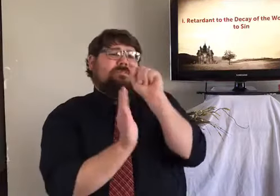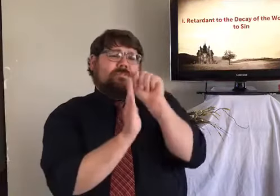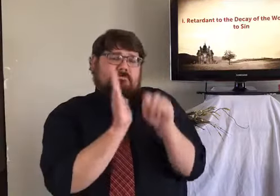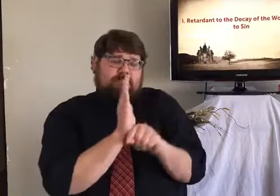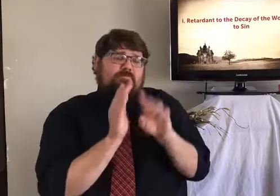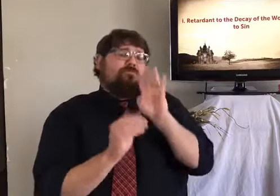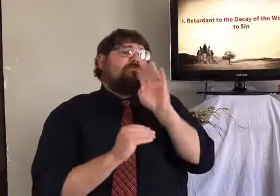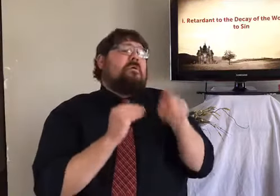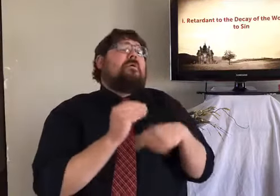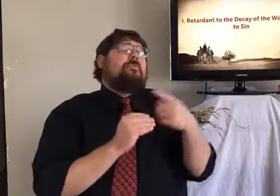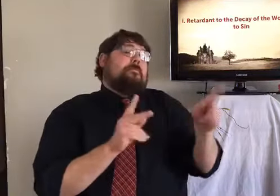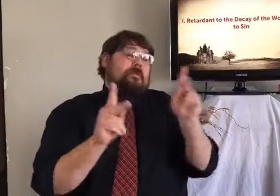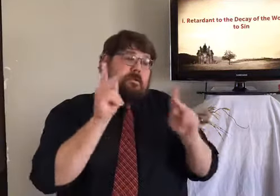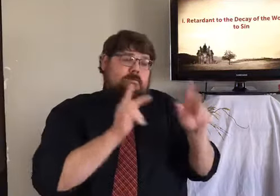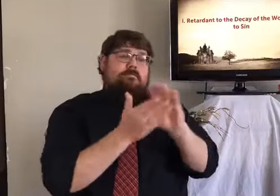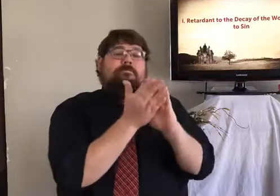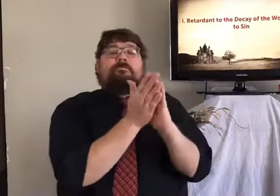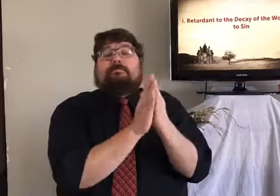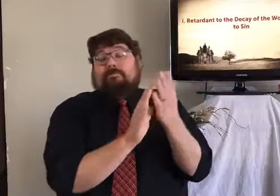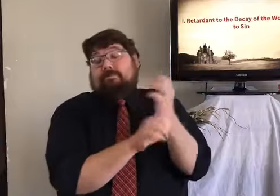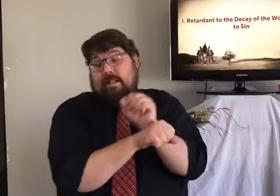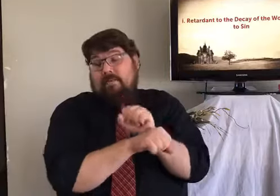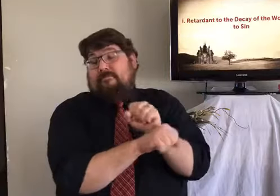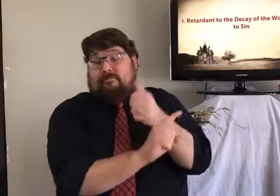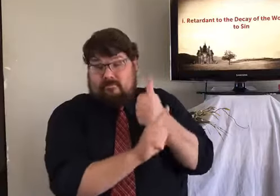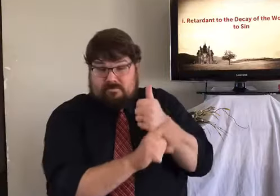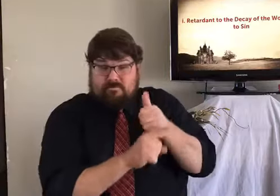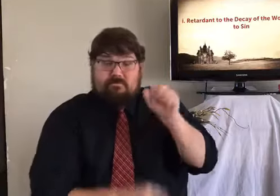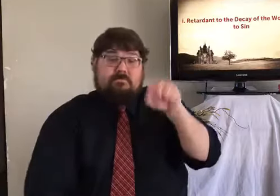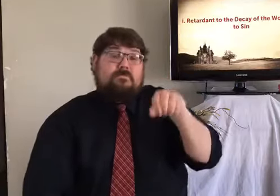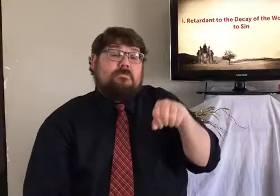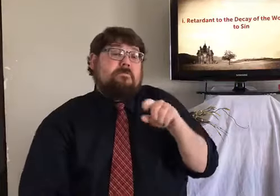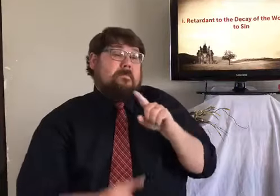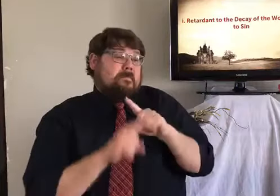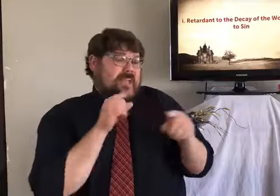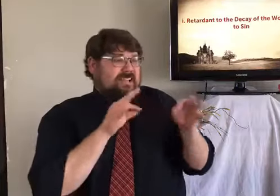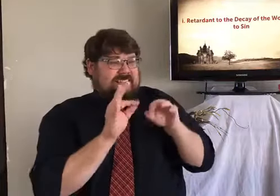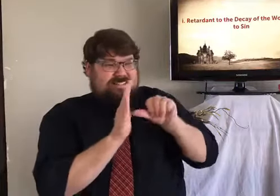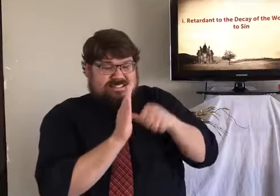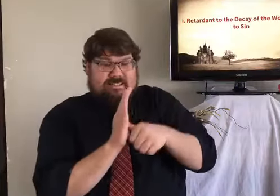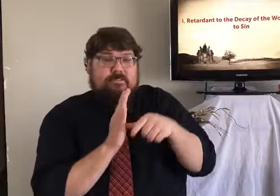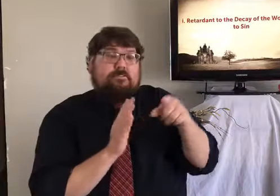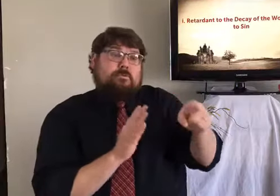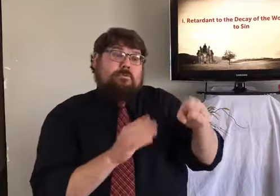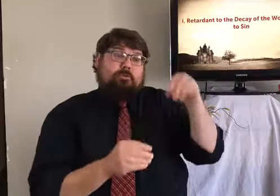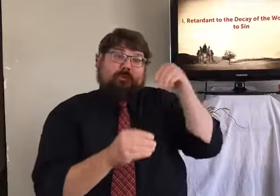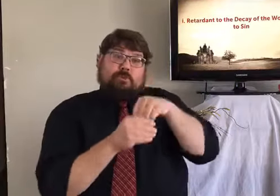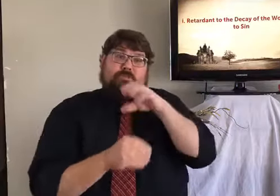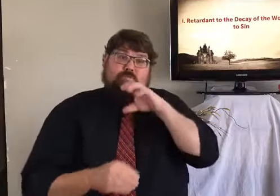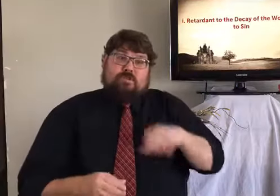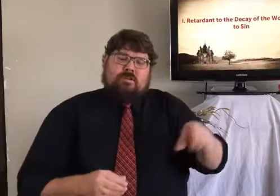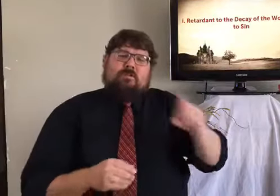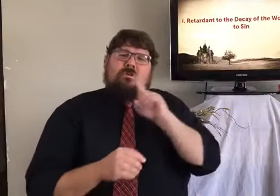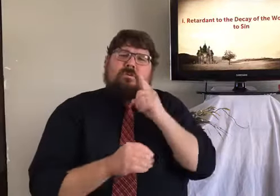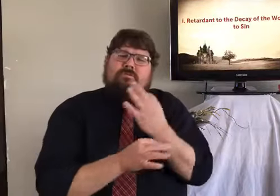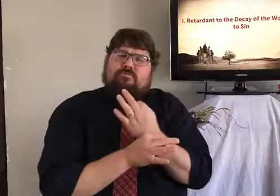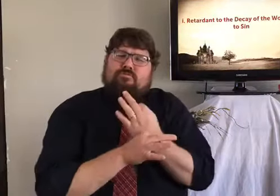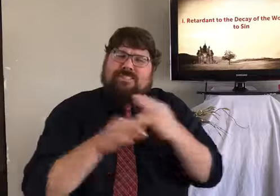In the Bible, yes. In the New Testament, it does talk about people who were slaves. Yes. But the emphasis